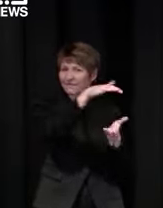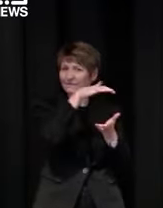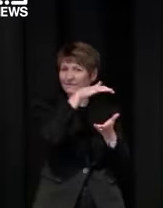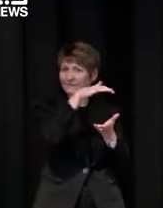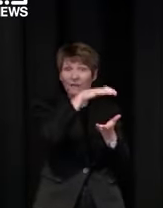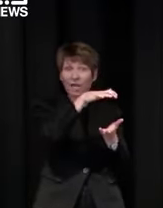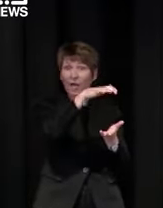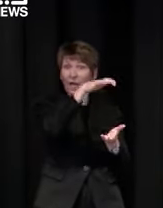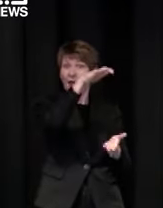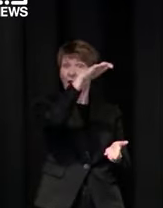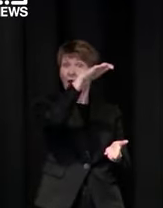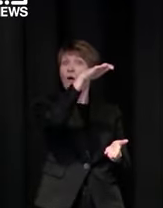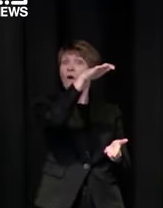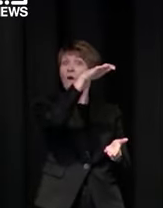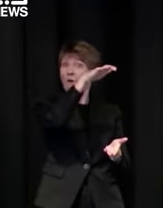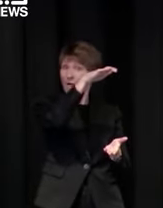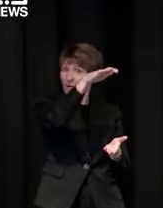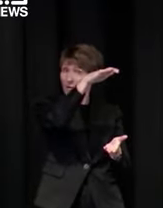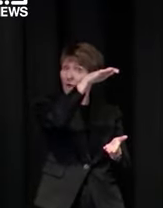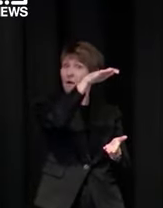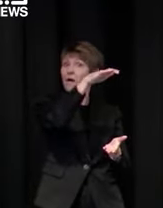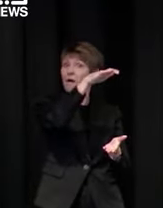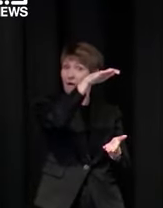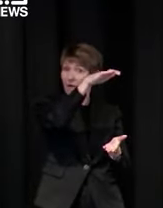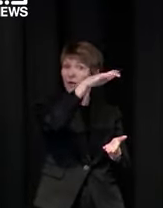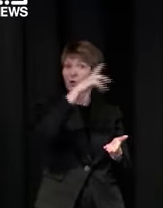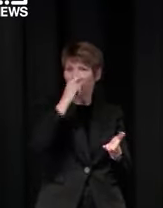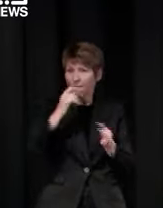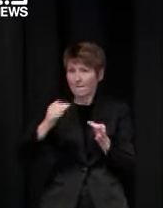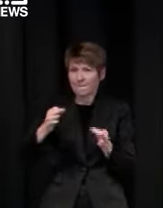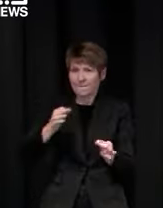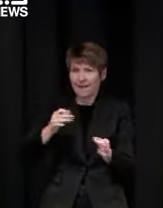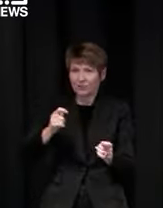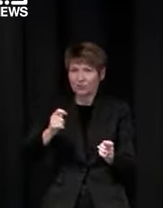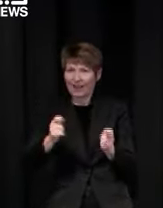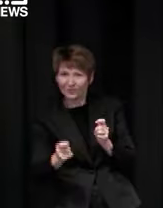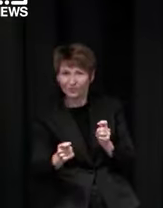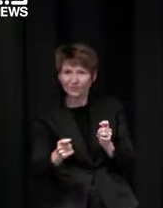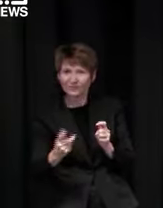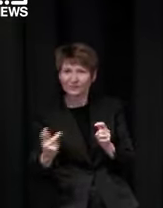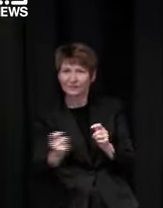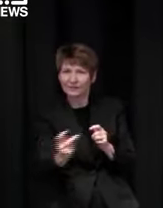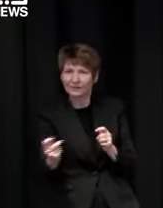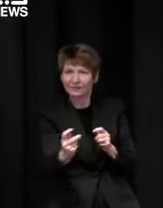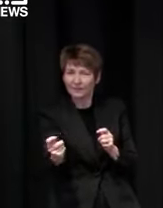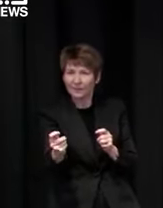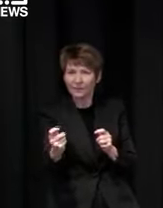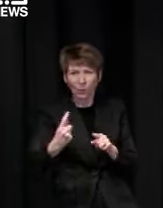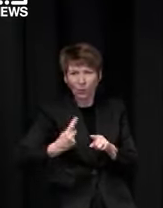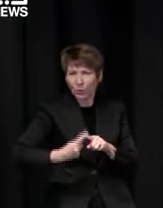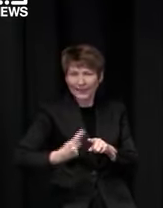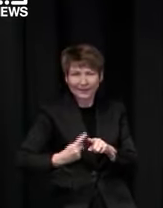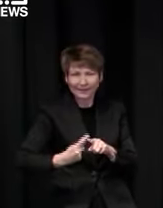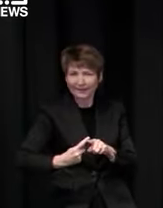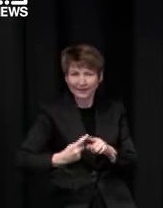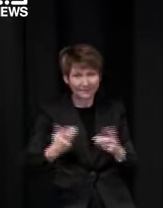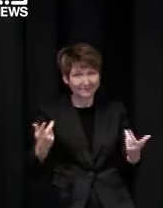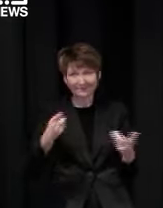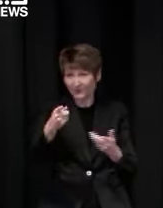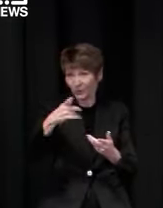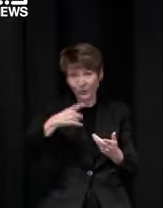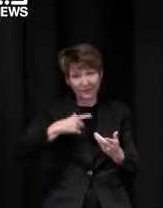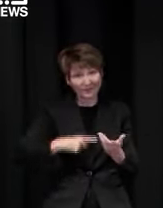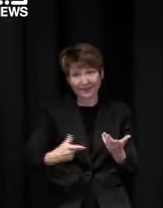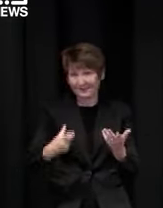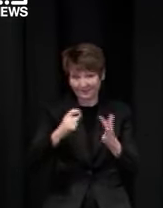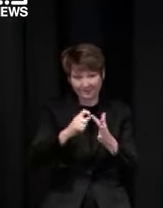it would it would mean that we would get we would get to our double dose targets faster you just got to have the stuff you can't get it into people's